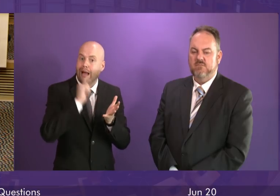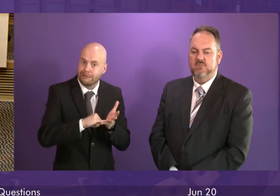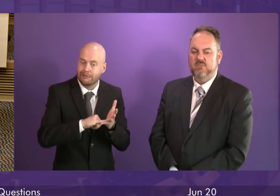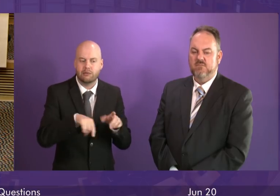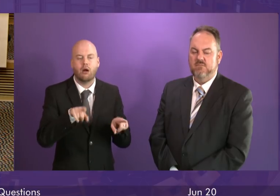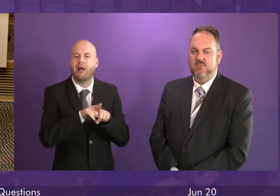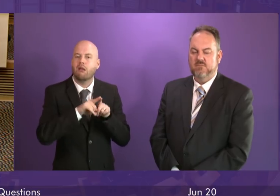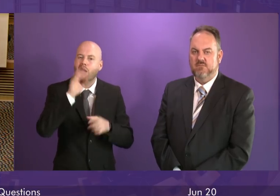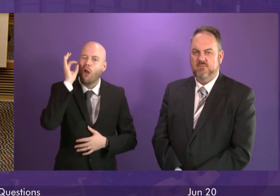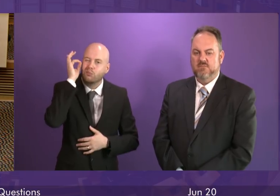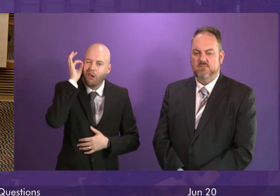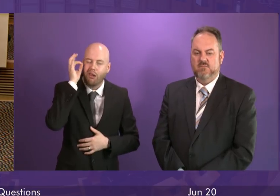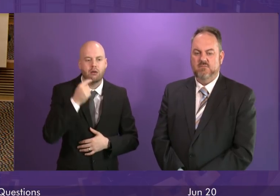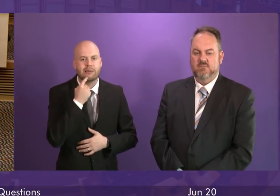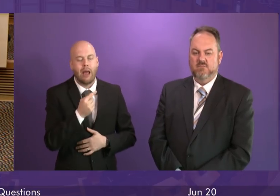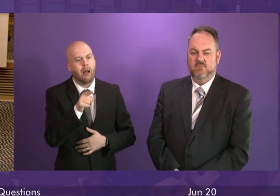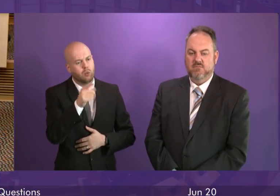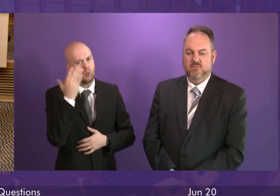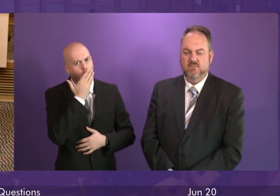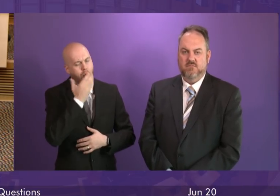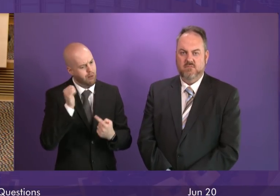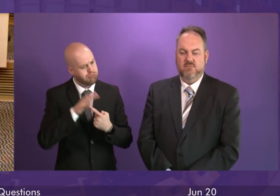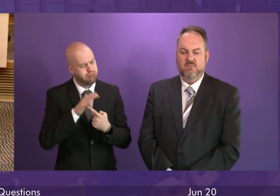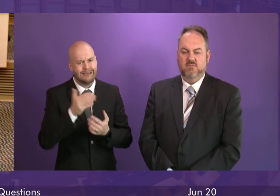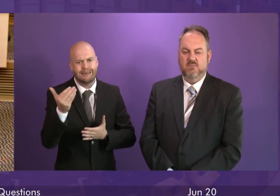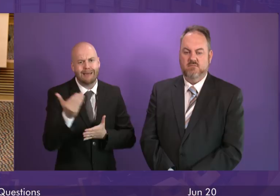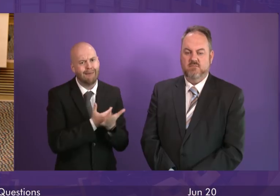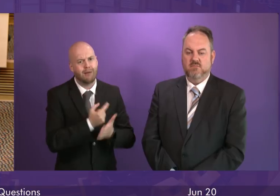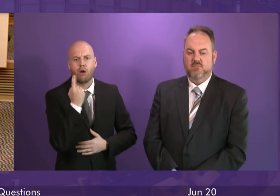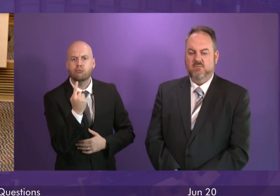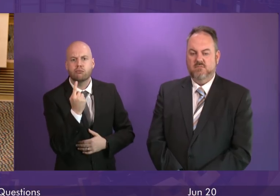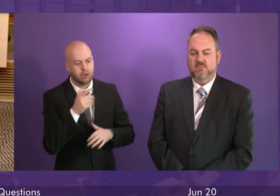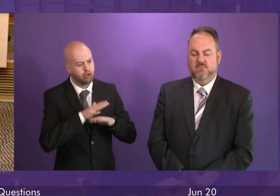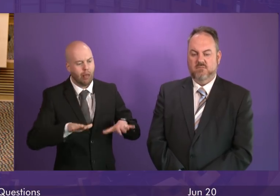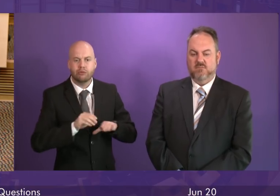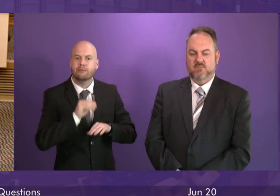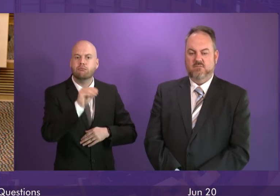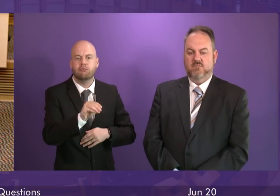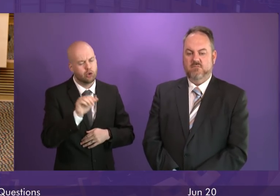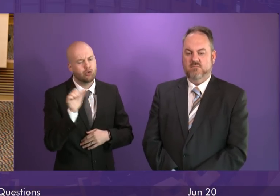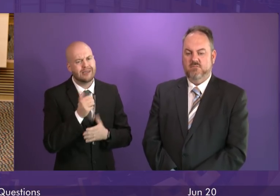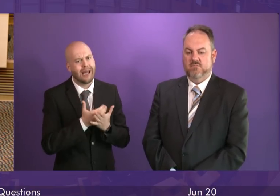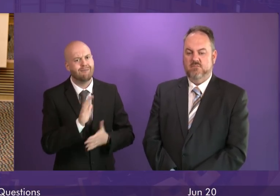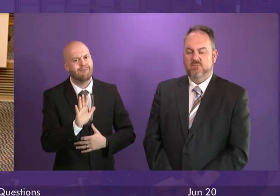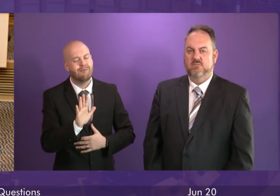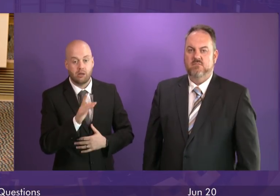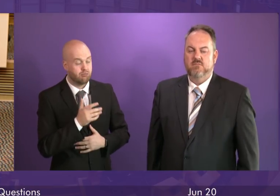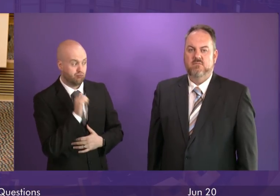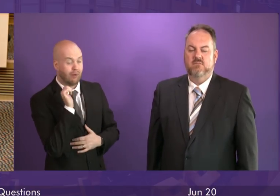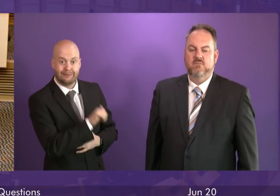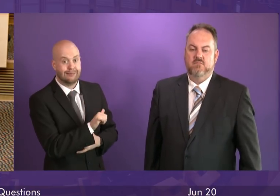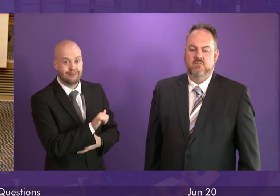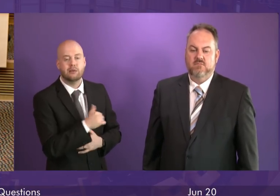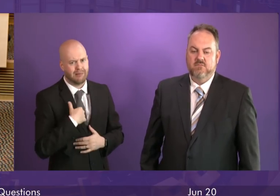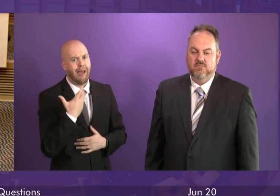local authority that the school is safe for pupils to attend. But it is not enough, I think, for us to say that. We have a duty